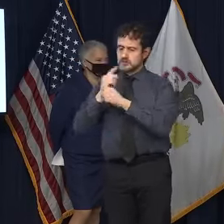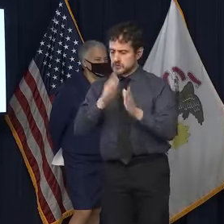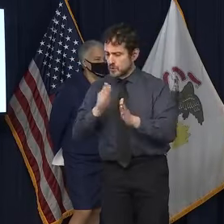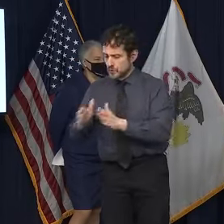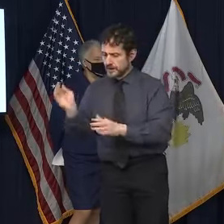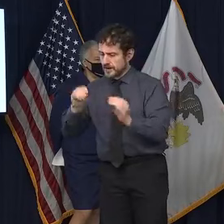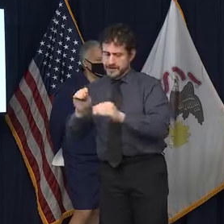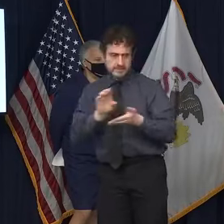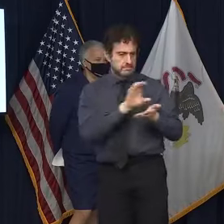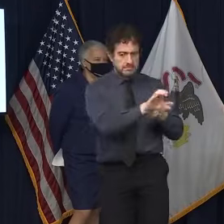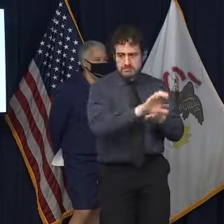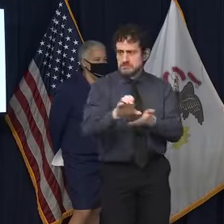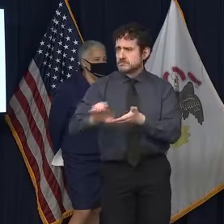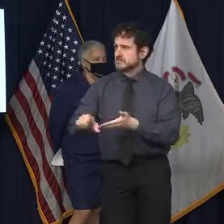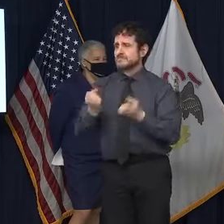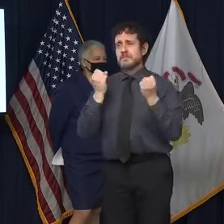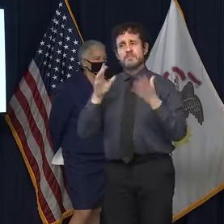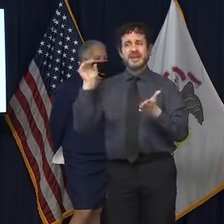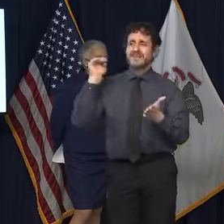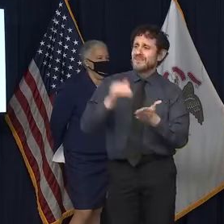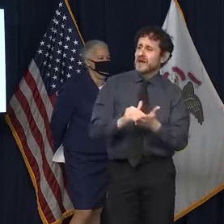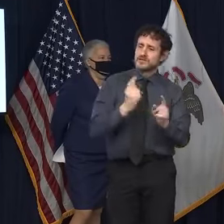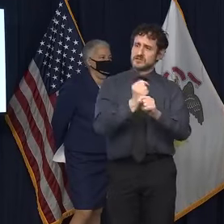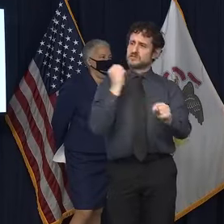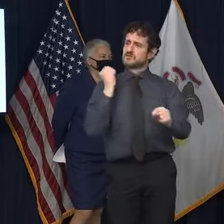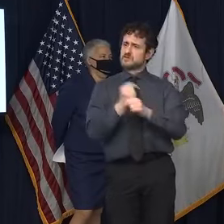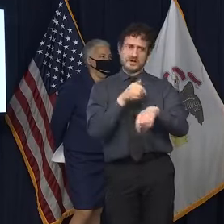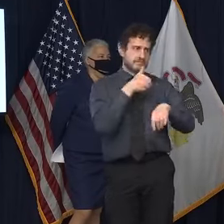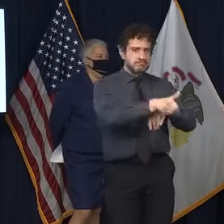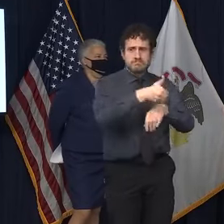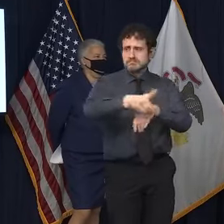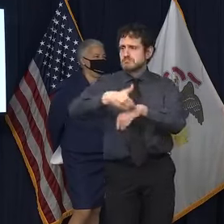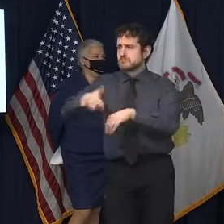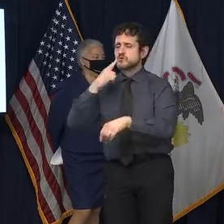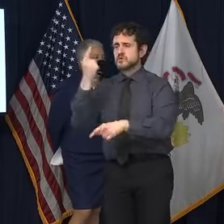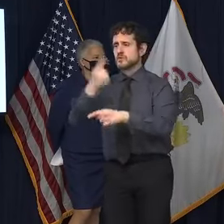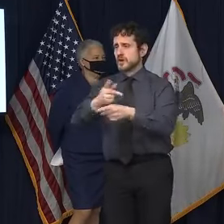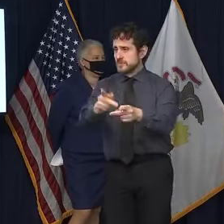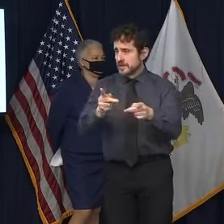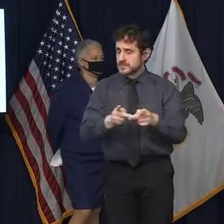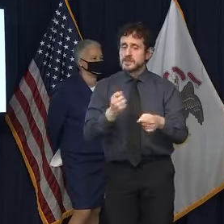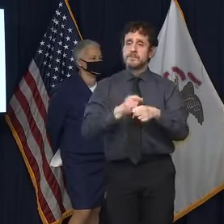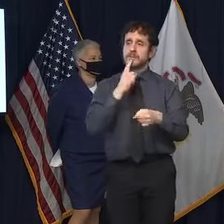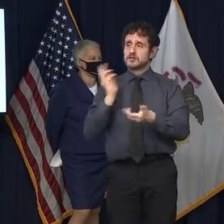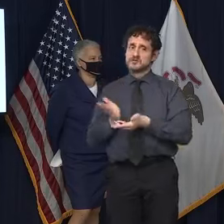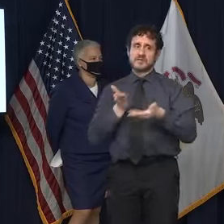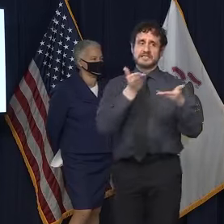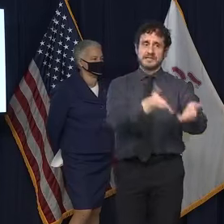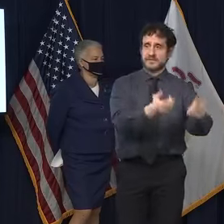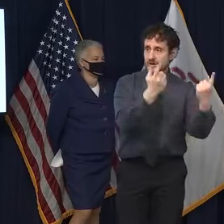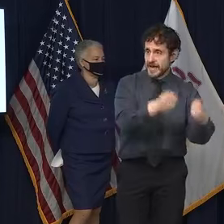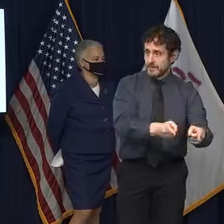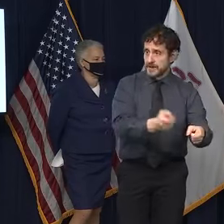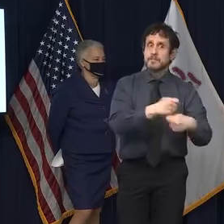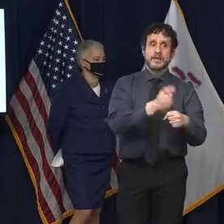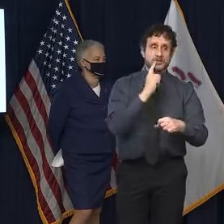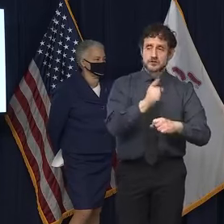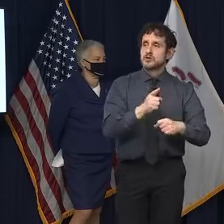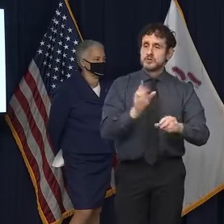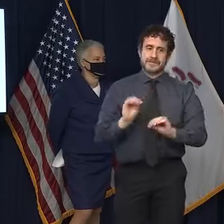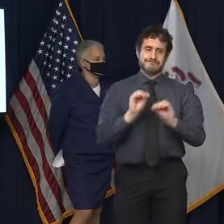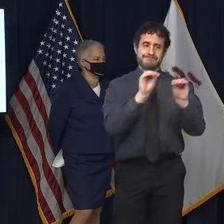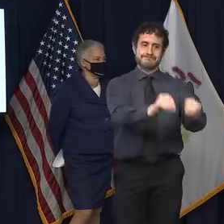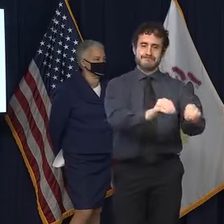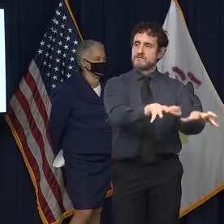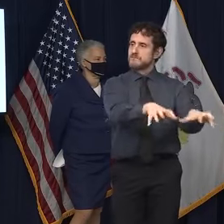organized, to get those thousands of trucks sent out to the right places, make sure the deliveries occurred, make sure they go into ultra cold